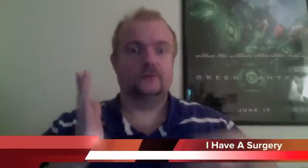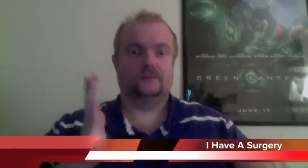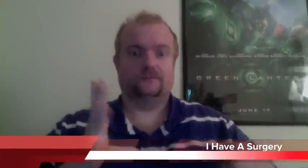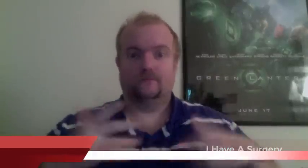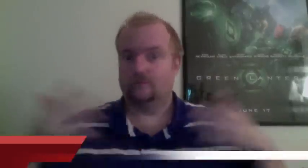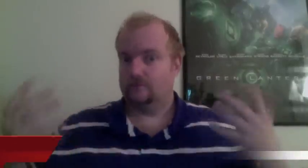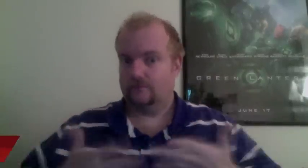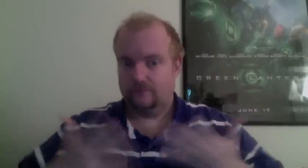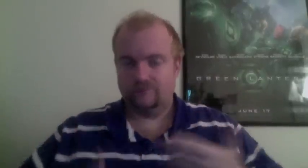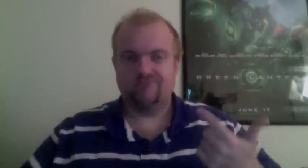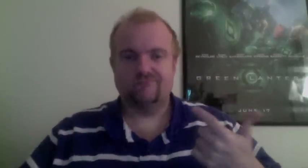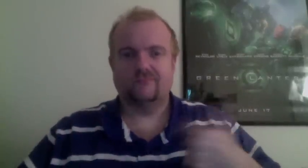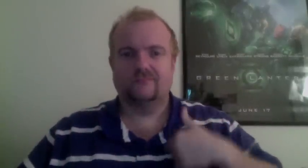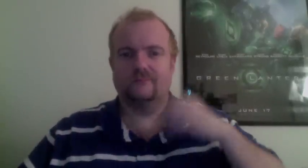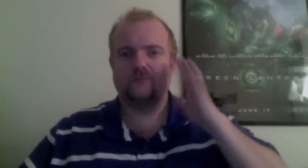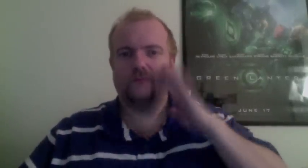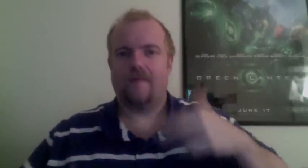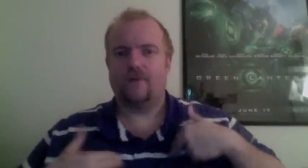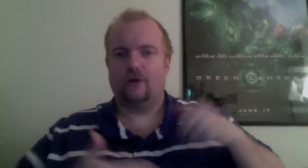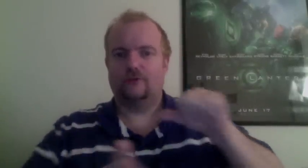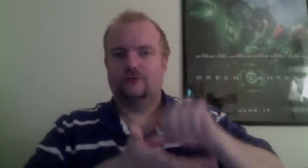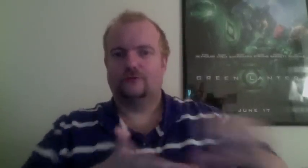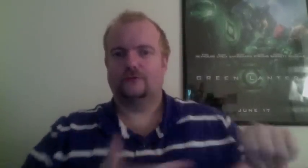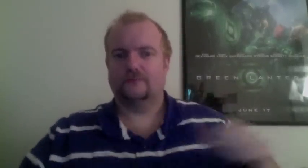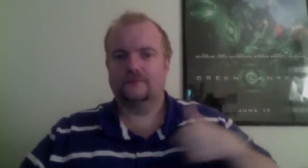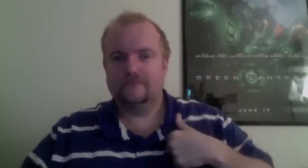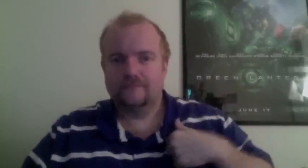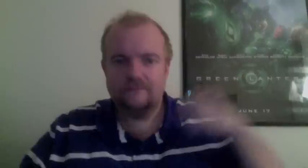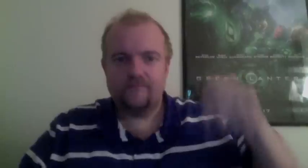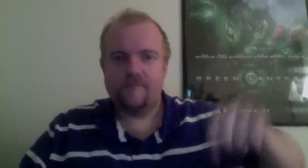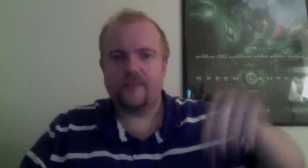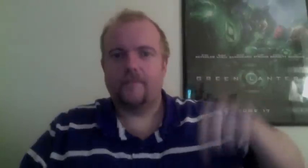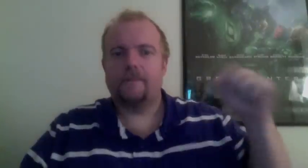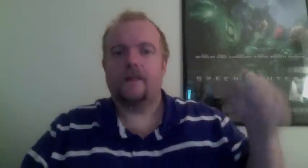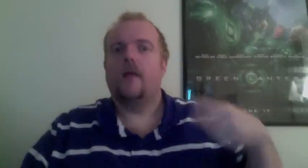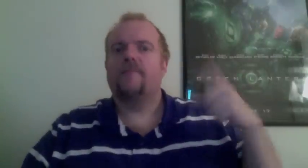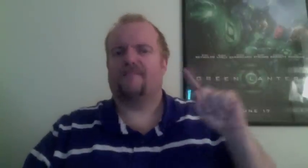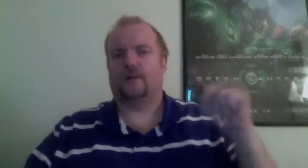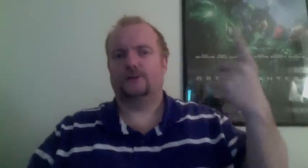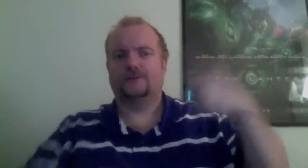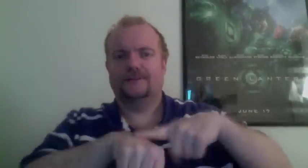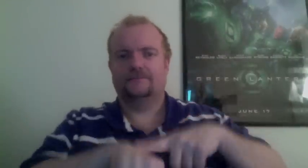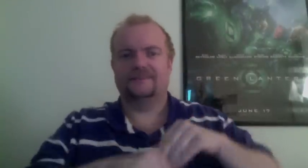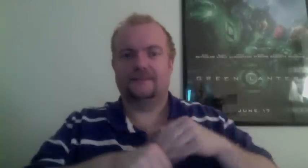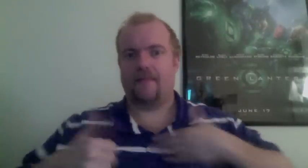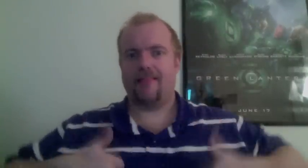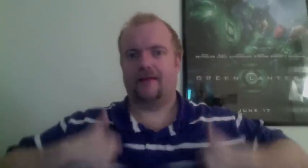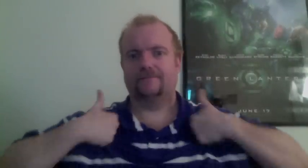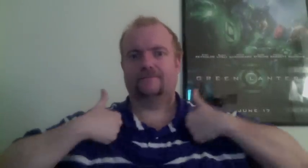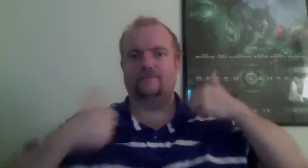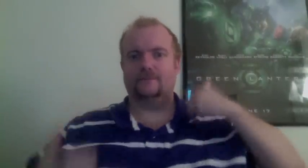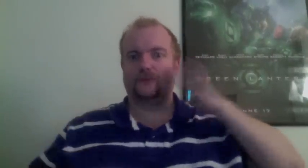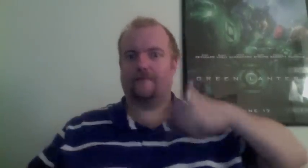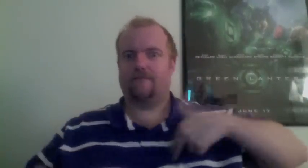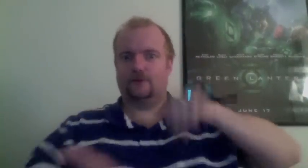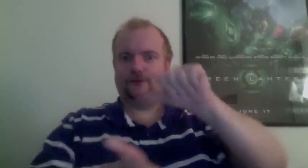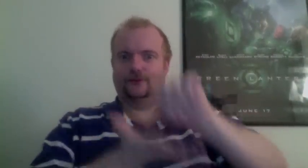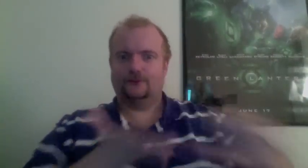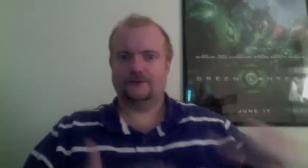Humira, remission is possible. Humira has been proven to work for adults who have tried other medications but